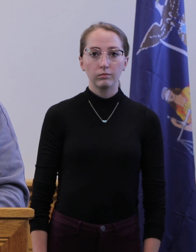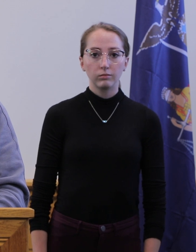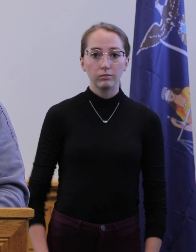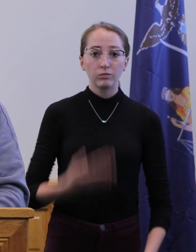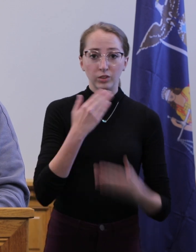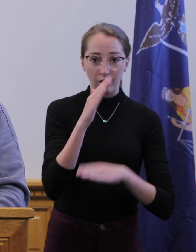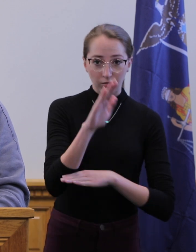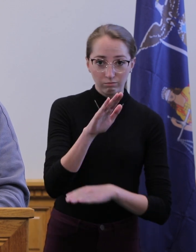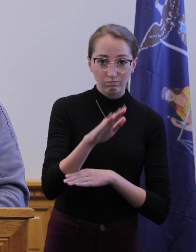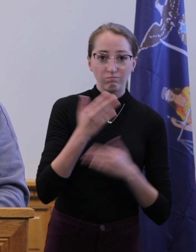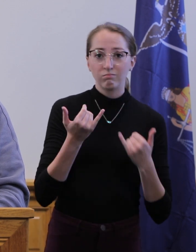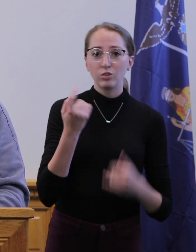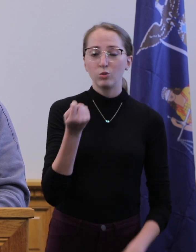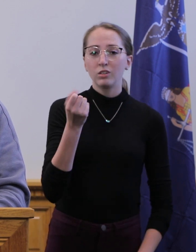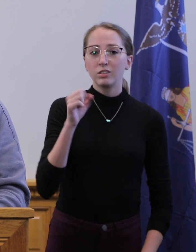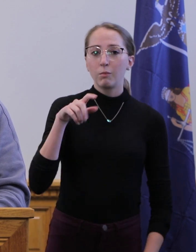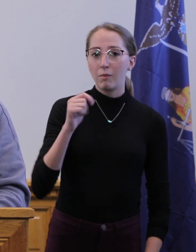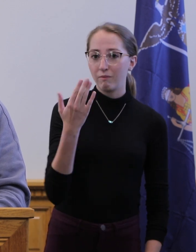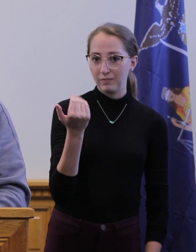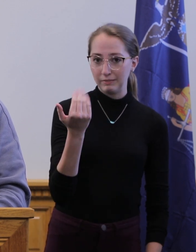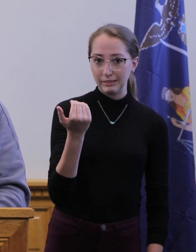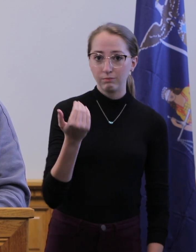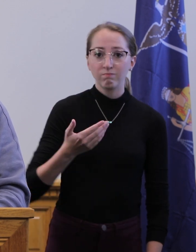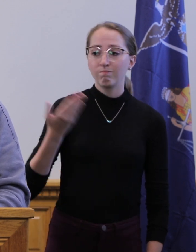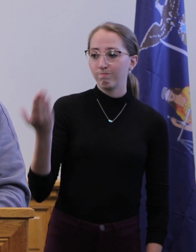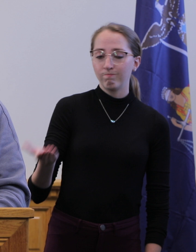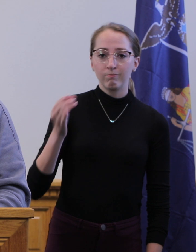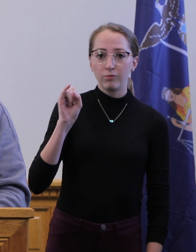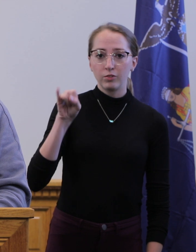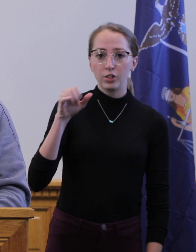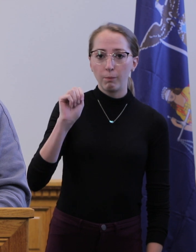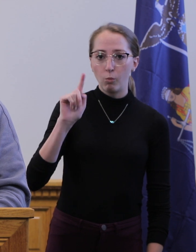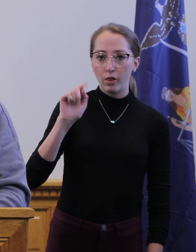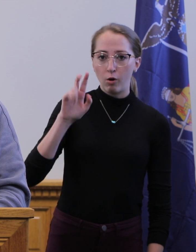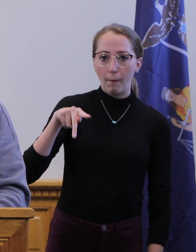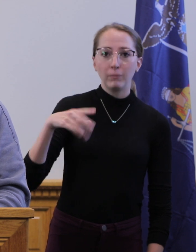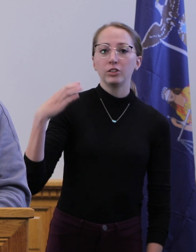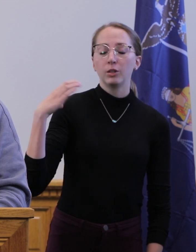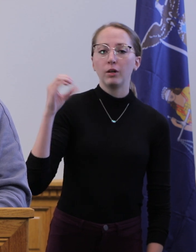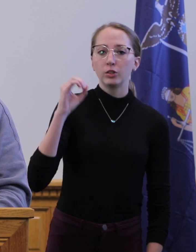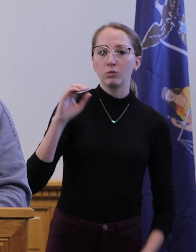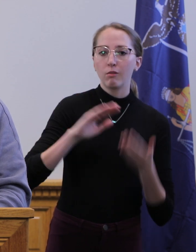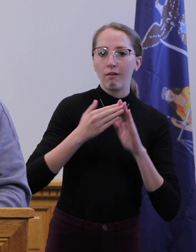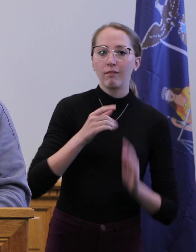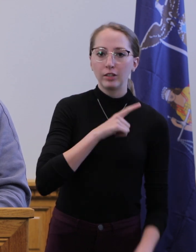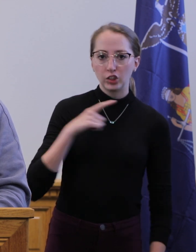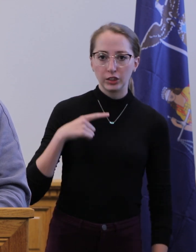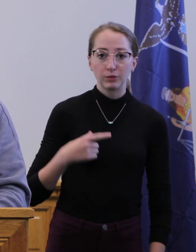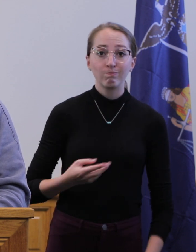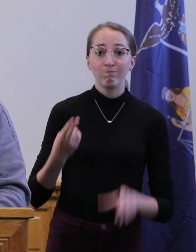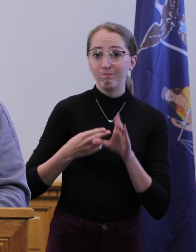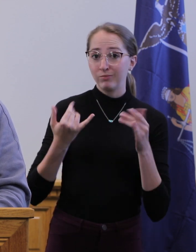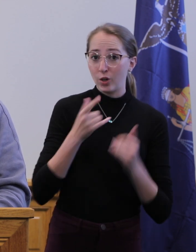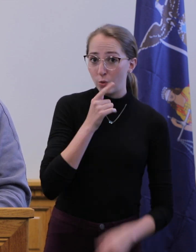Good afternoon. Today is Tuesday, September 15th. I'm Jim Weatherup, Chairman of the Oswego County Legislature. Joining me again